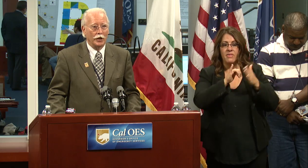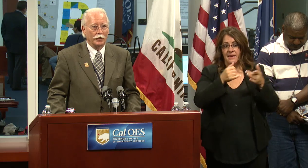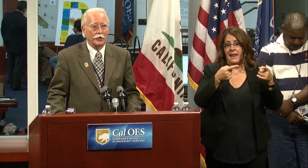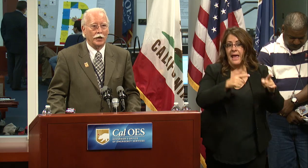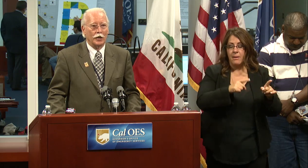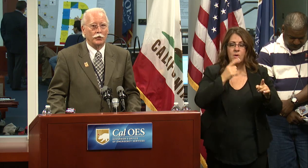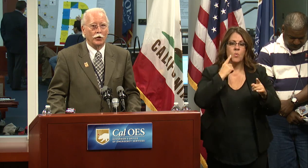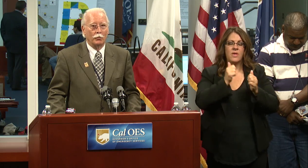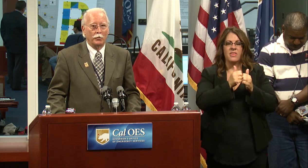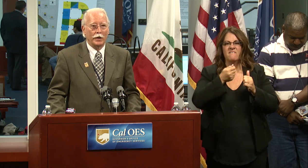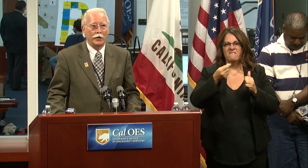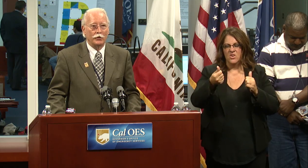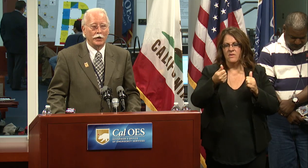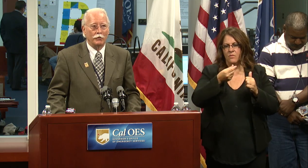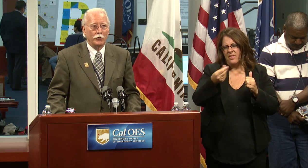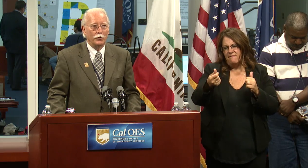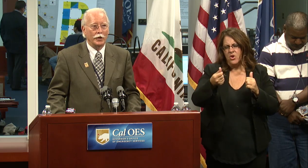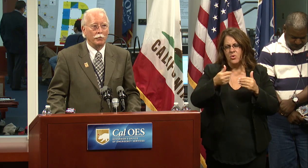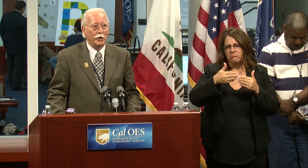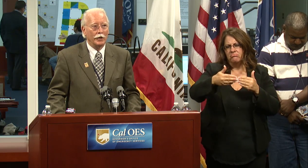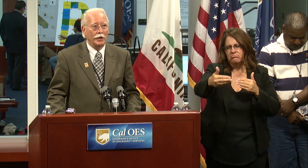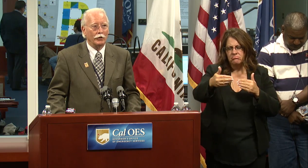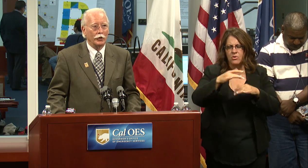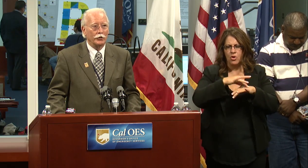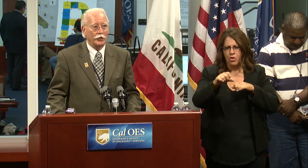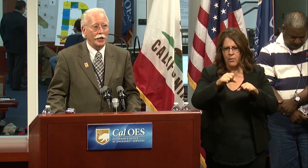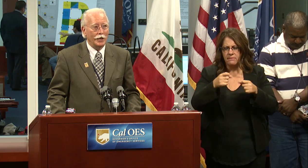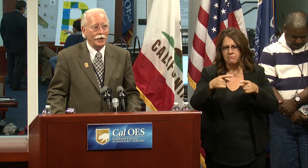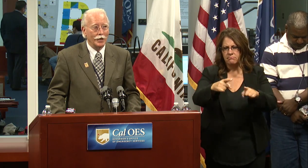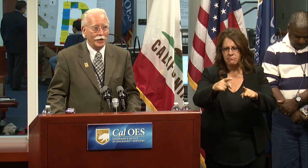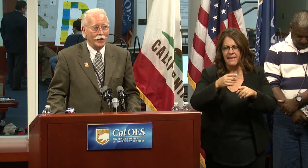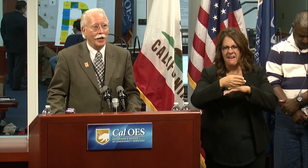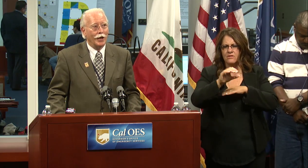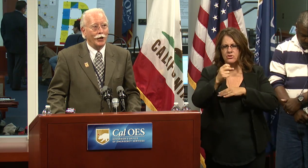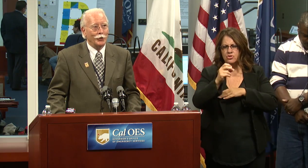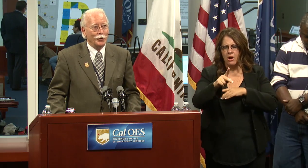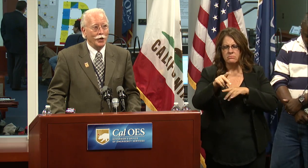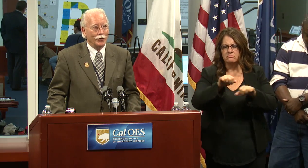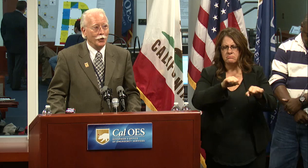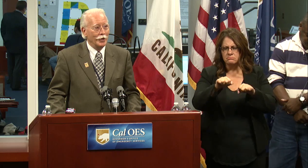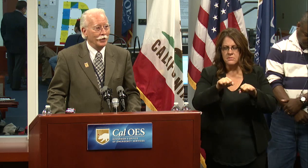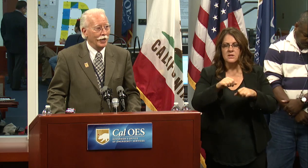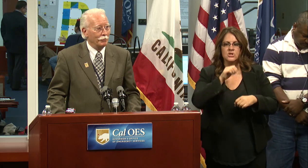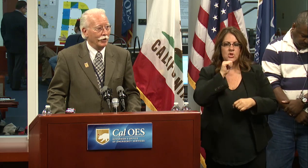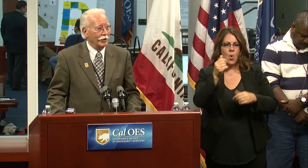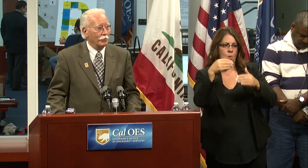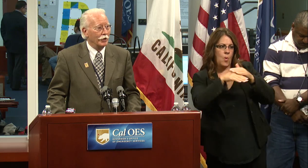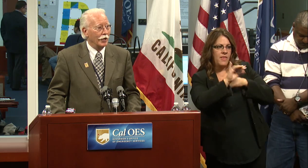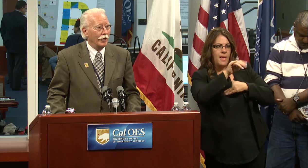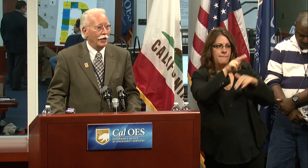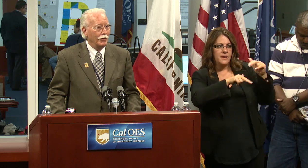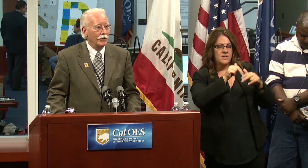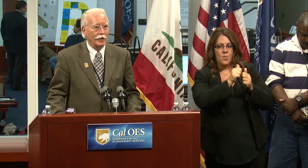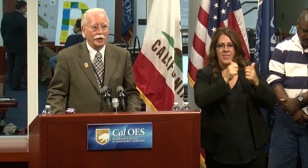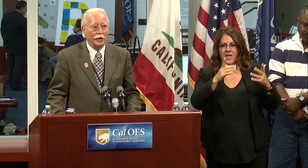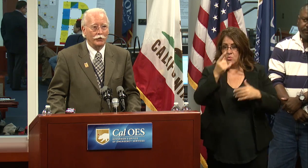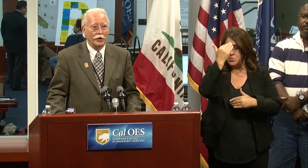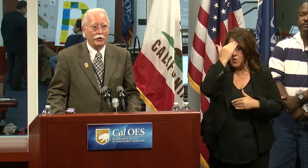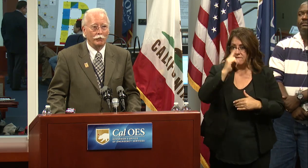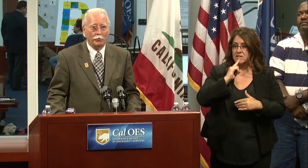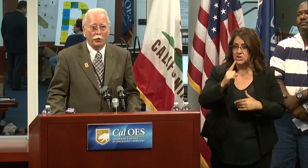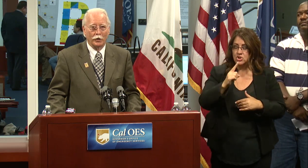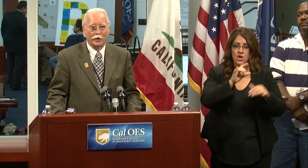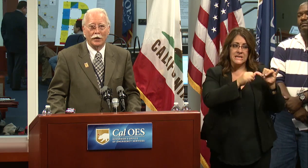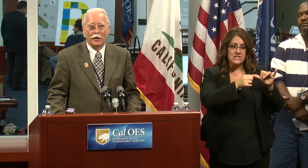aftershocks. So, please, if you think a building looks shaky, do not go into that building without having an